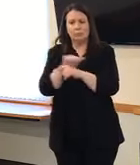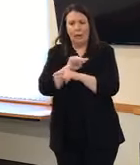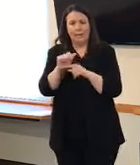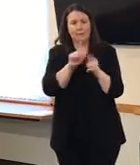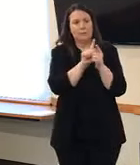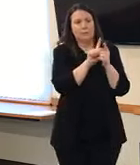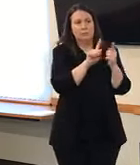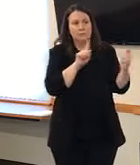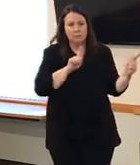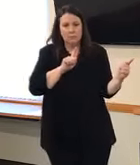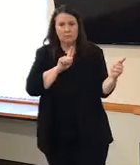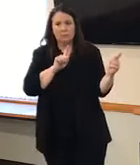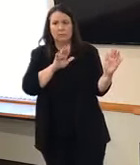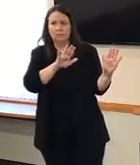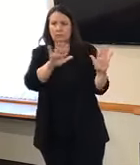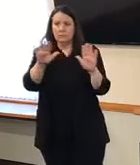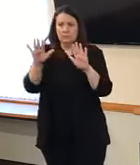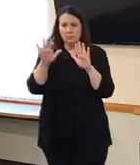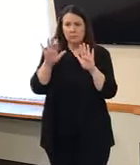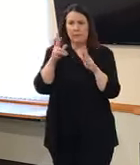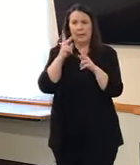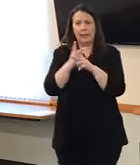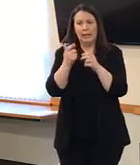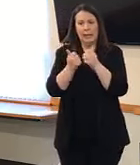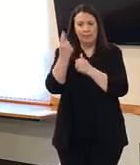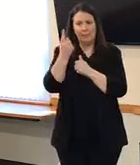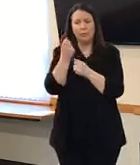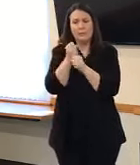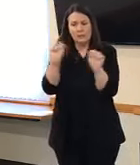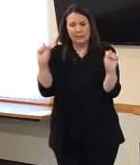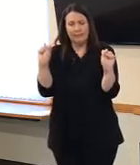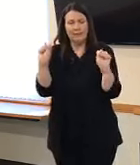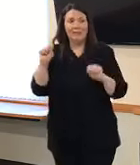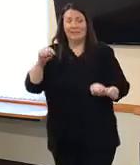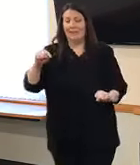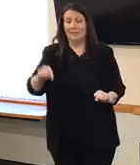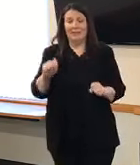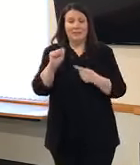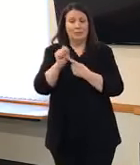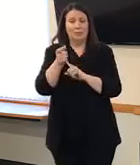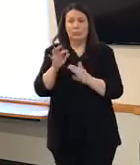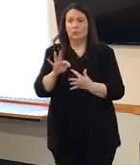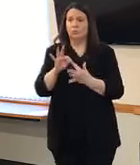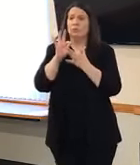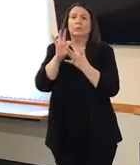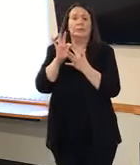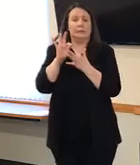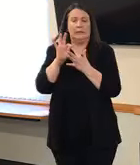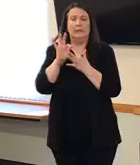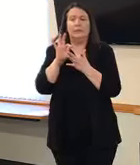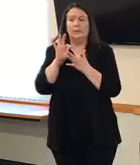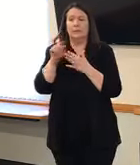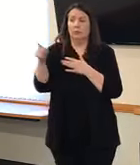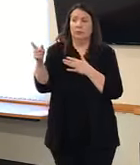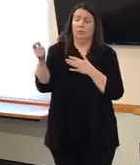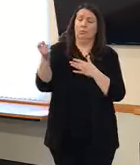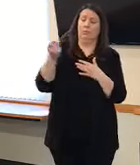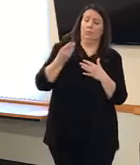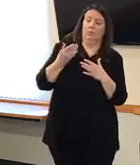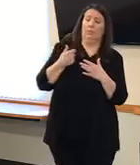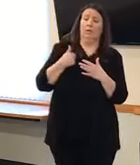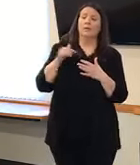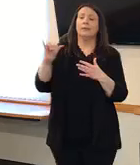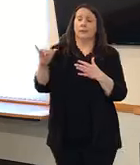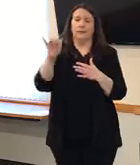distancing guidelines. I think this is a unique situation that we'll certainly investigate and